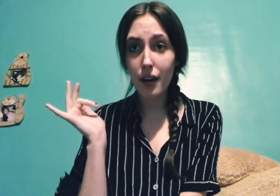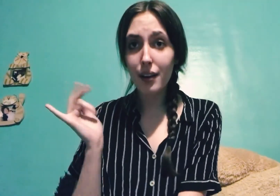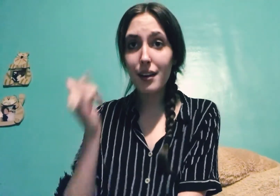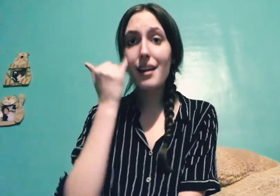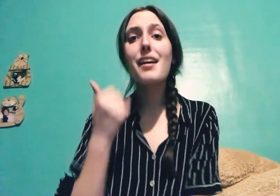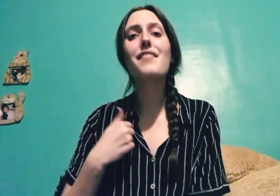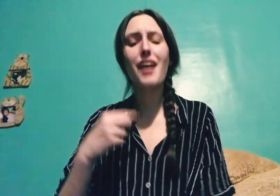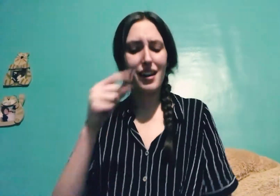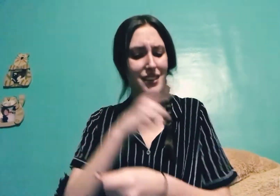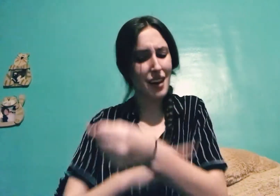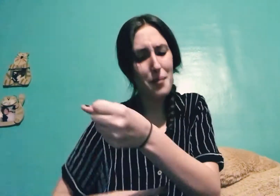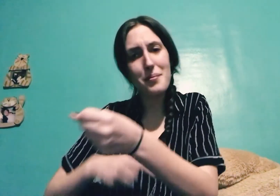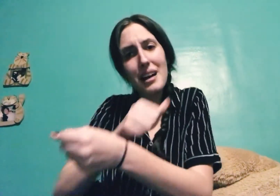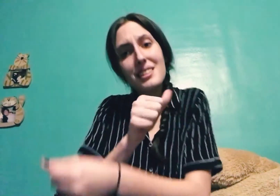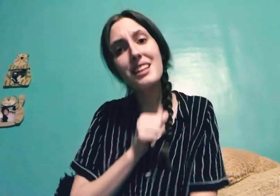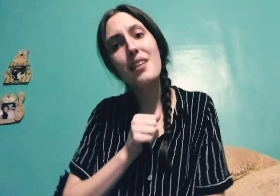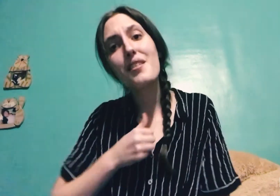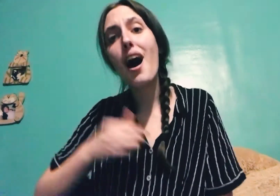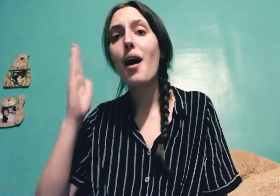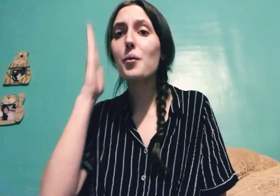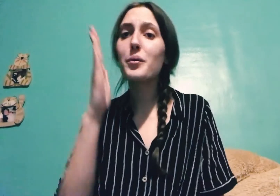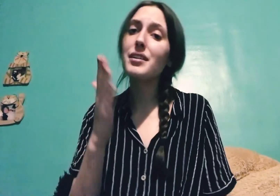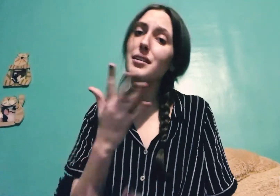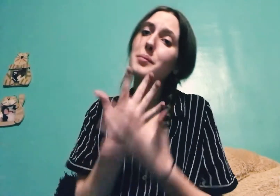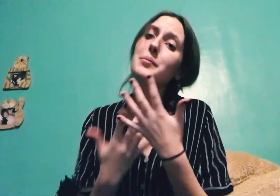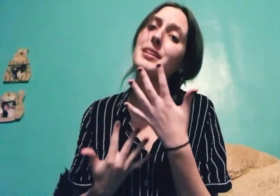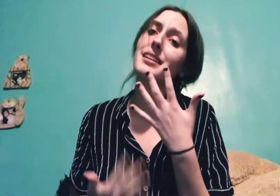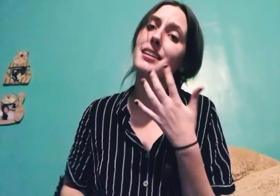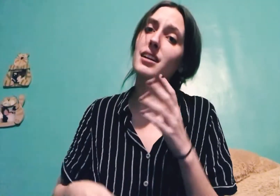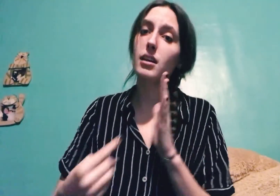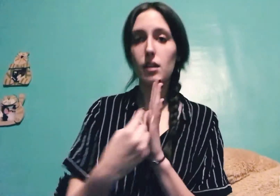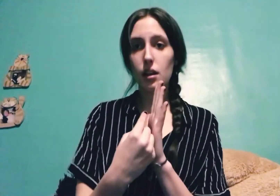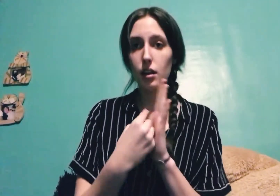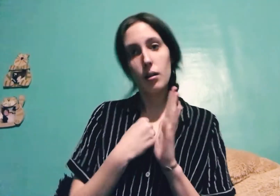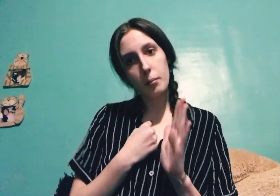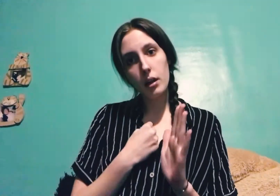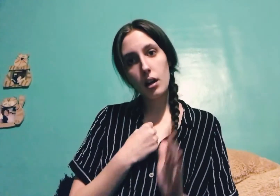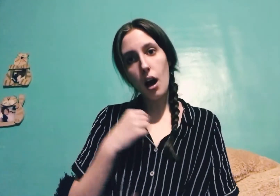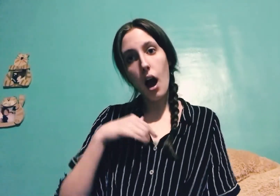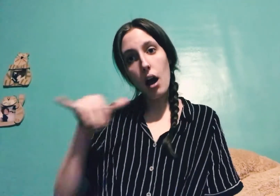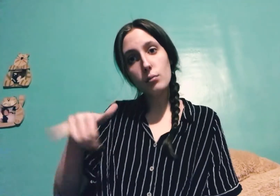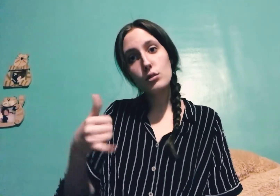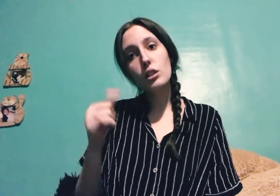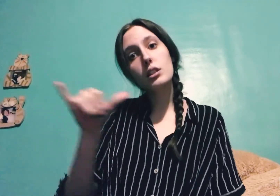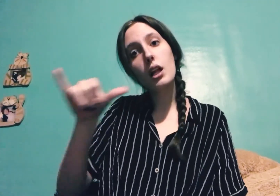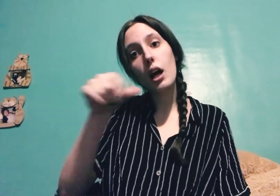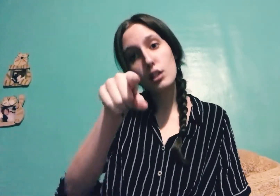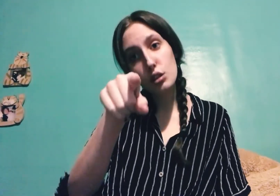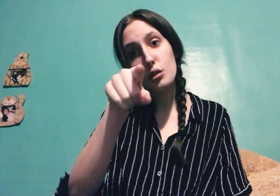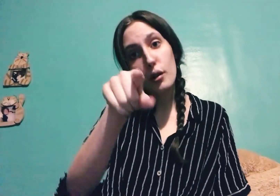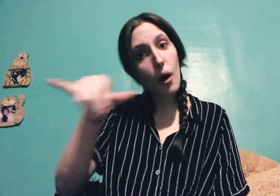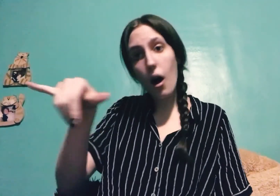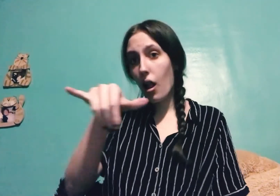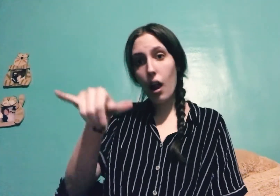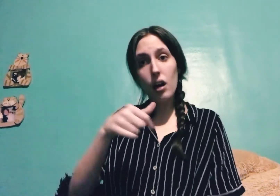If I killed myself, I would believe I'm just like you, you're like